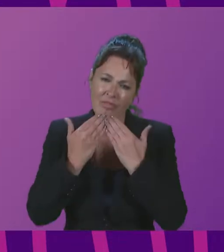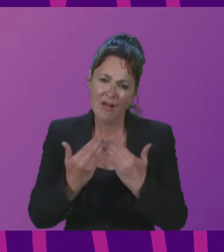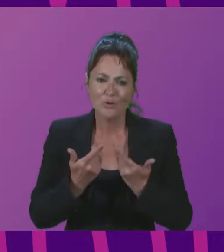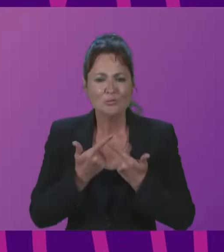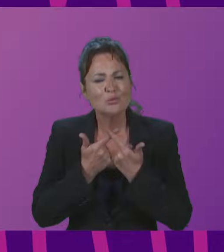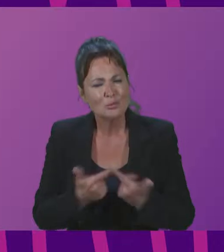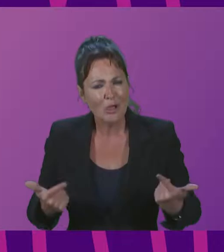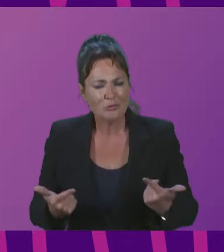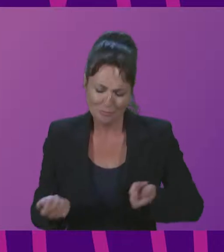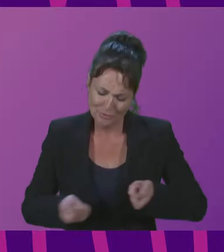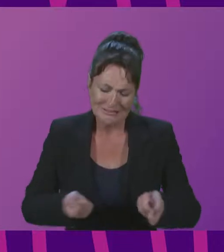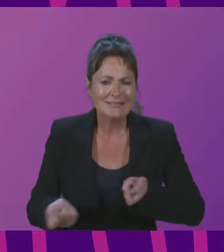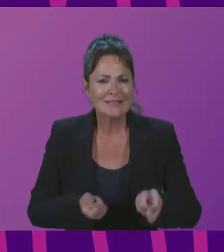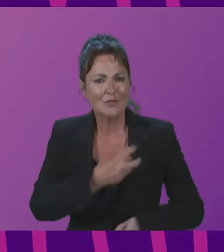Madam Presider, my colleagues,